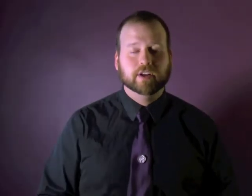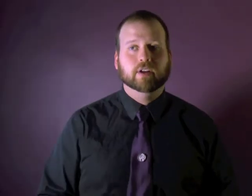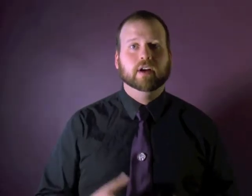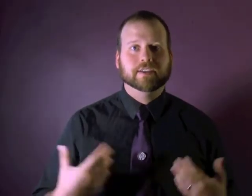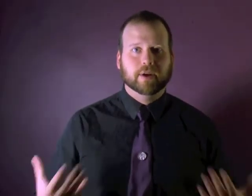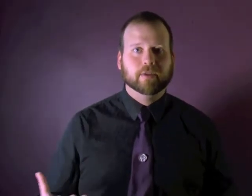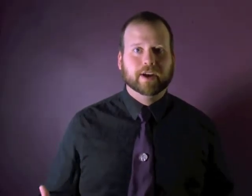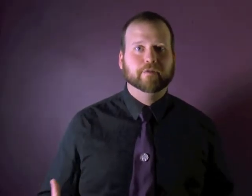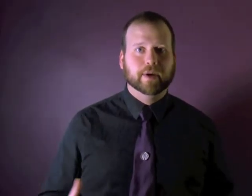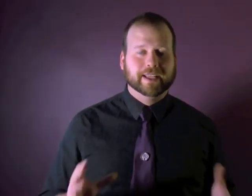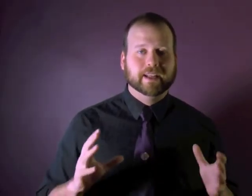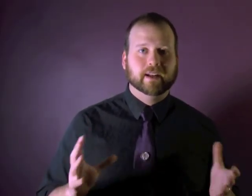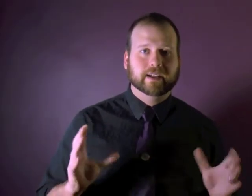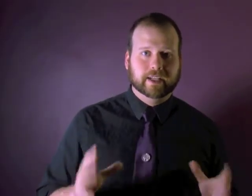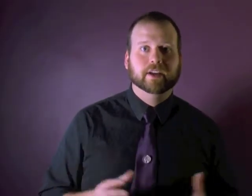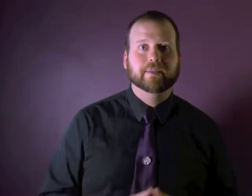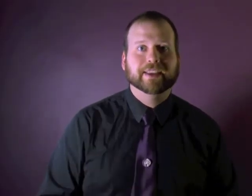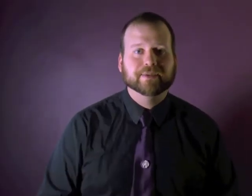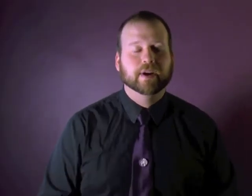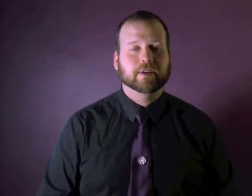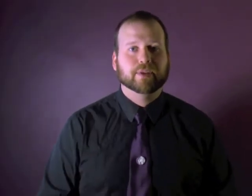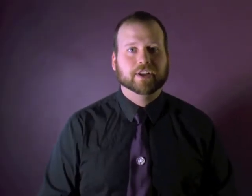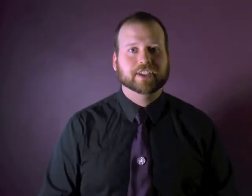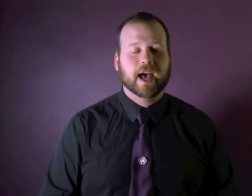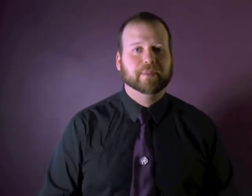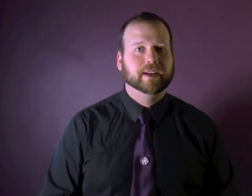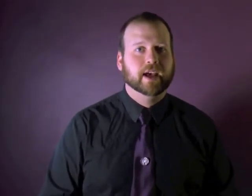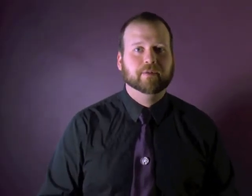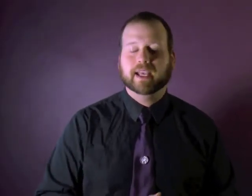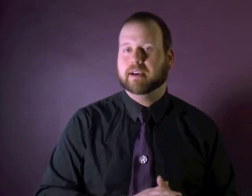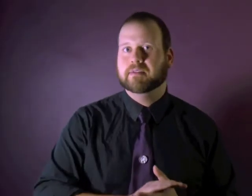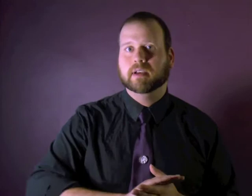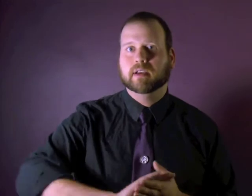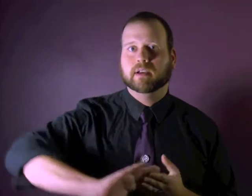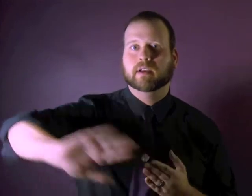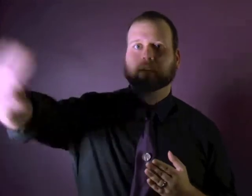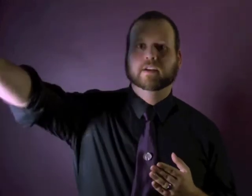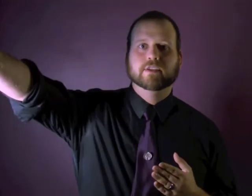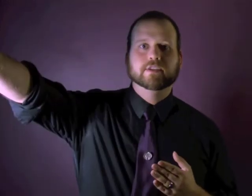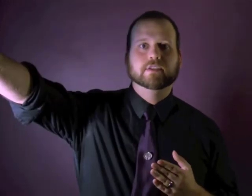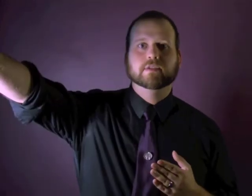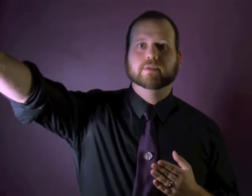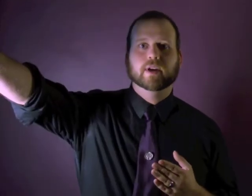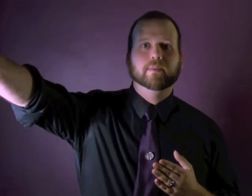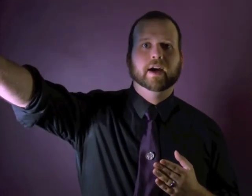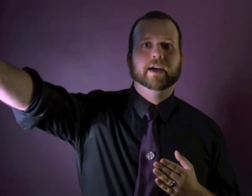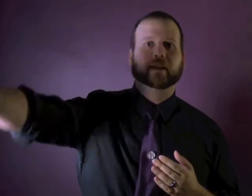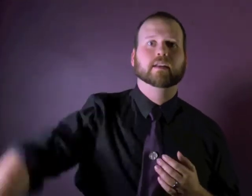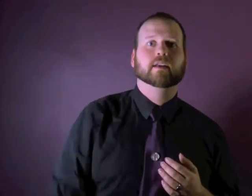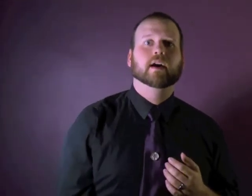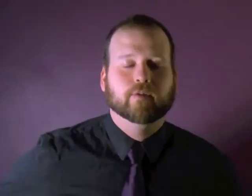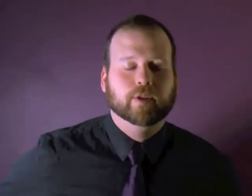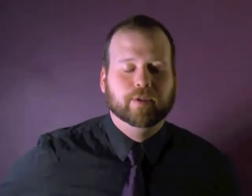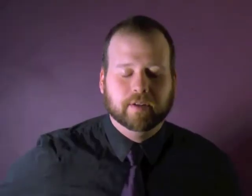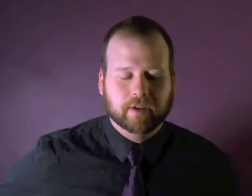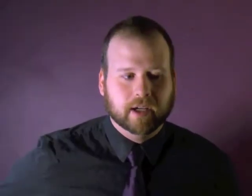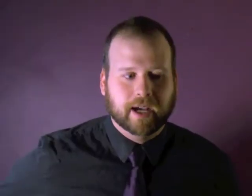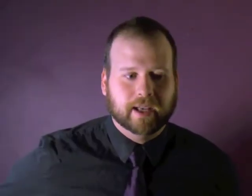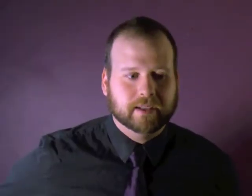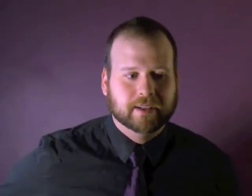goal, a small amount of money that I needed to make this project happen, and we have zoomed right by it. When we were at